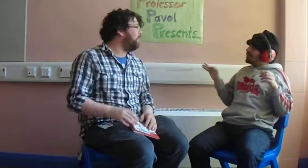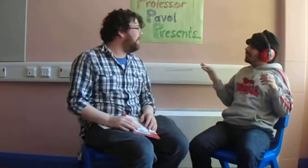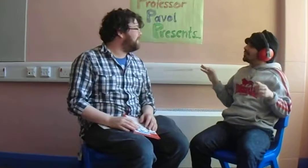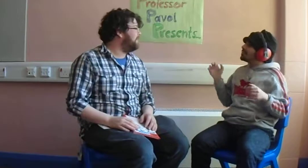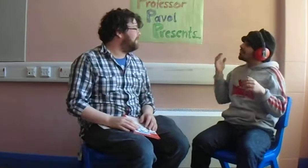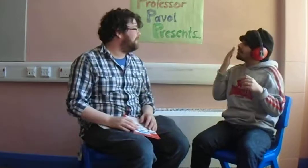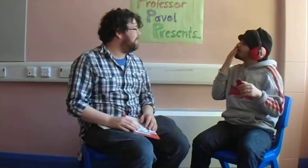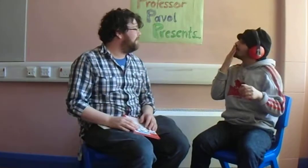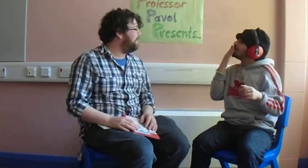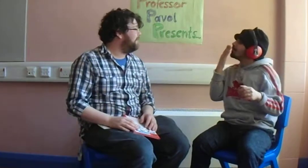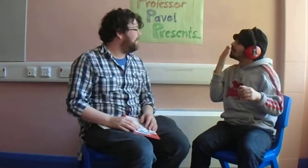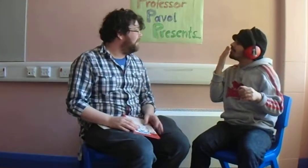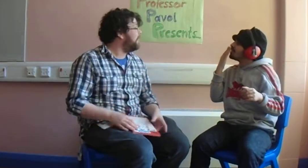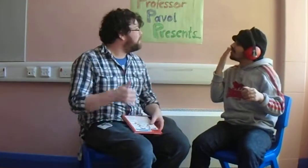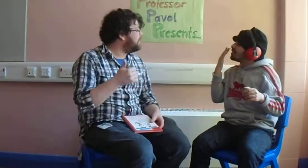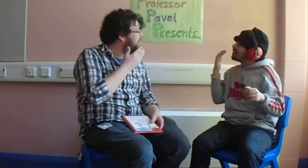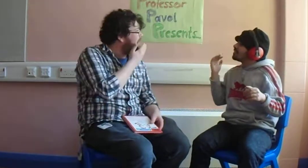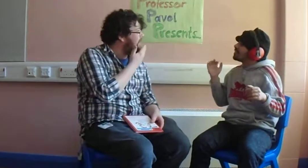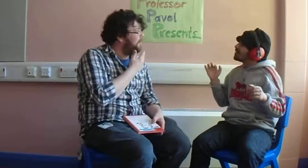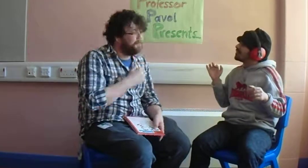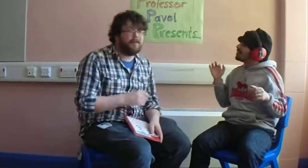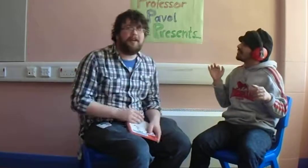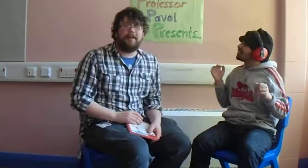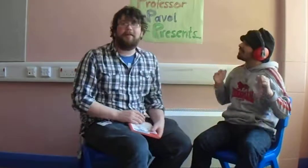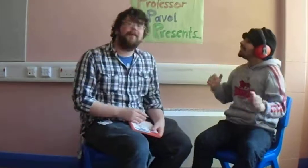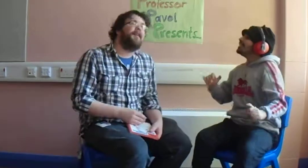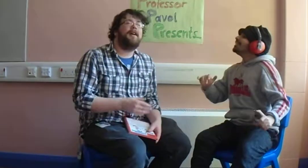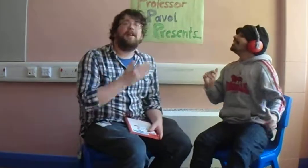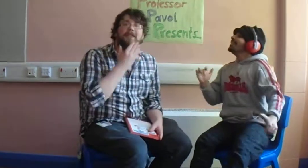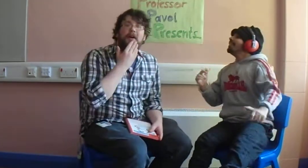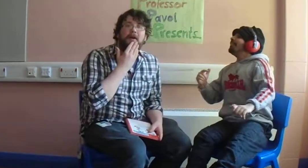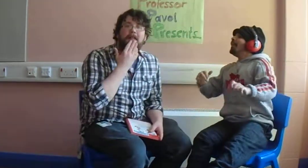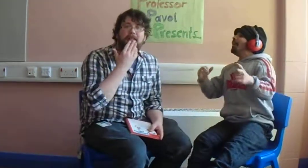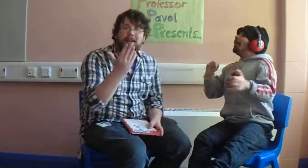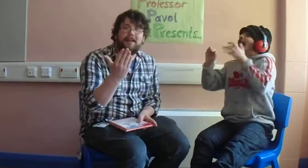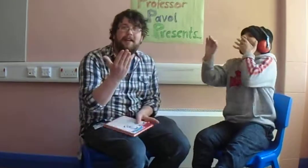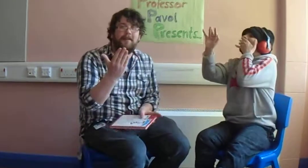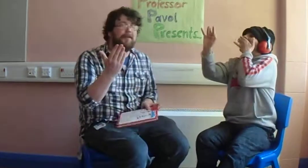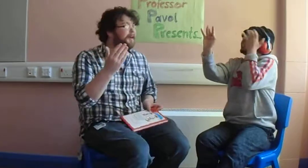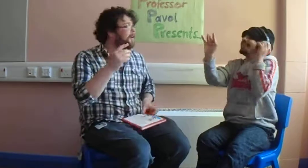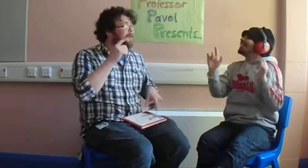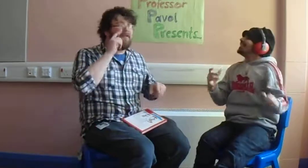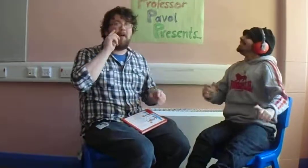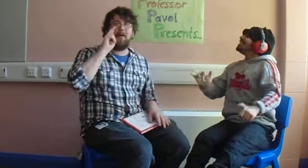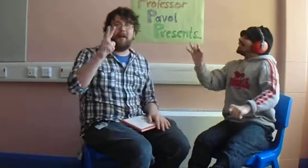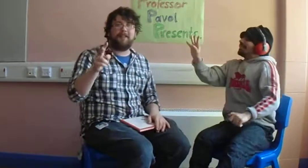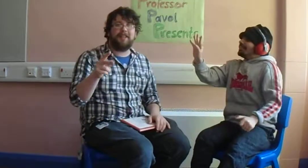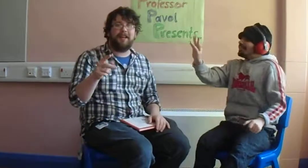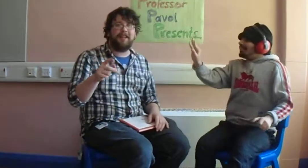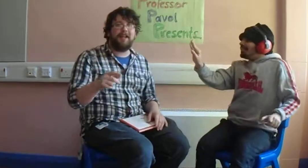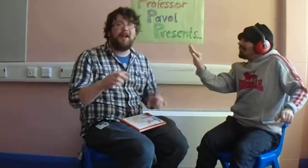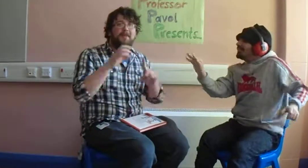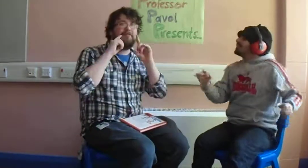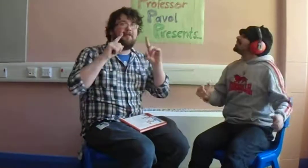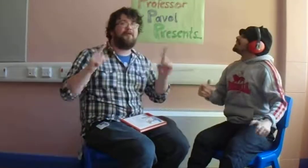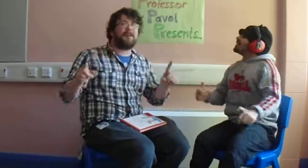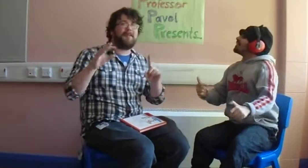the letters. Yeah, we'll say thank you. Okay. So thank you for watching Professor